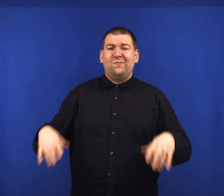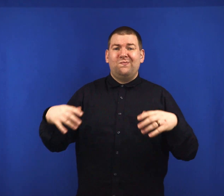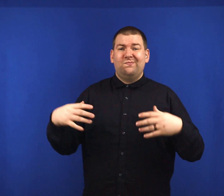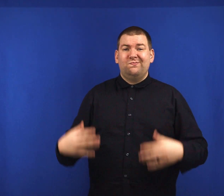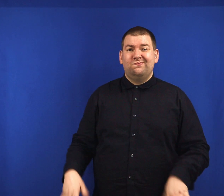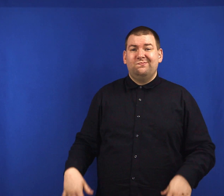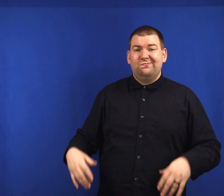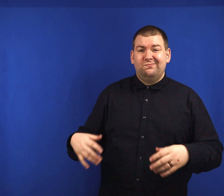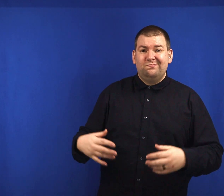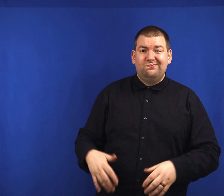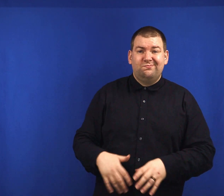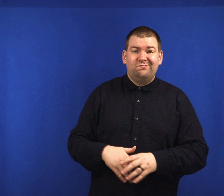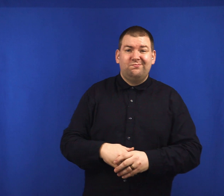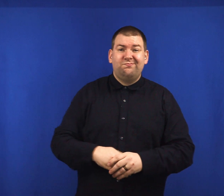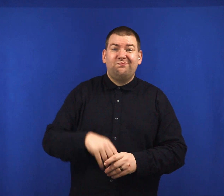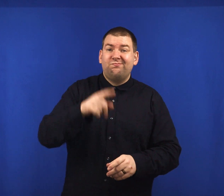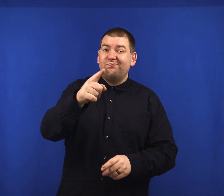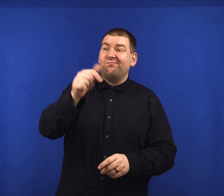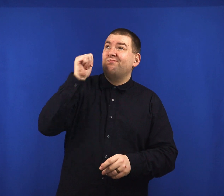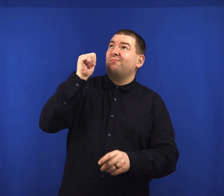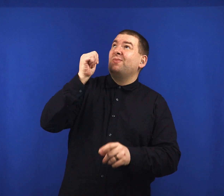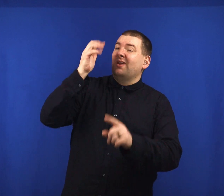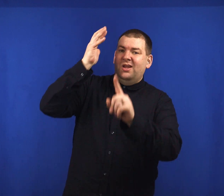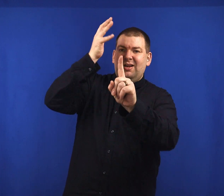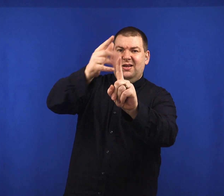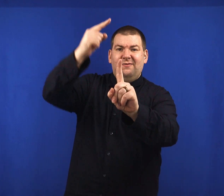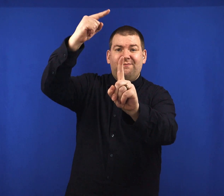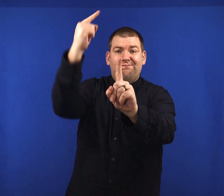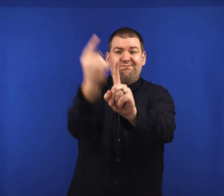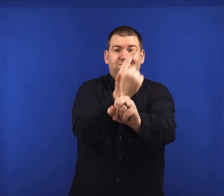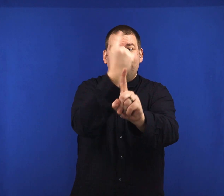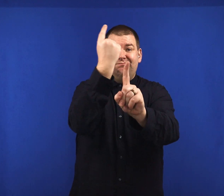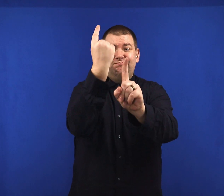He won't just get you by.